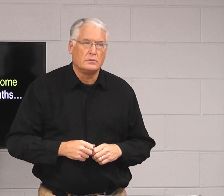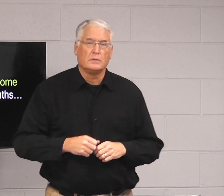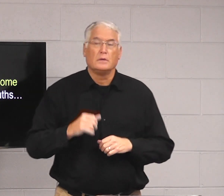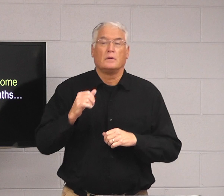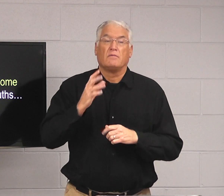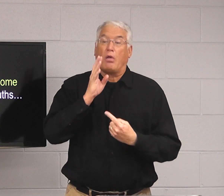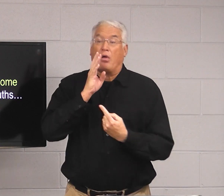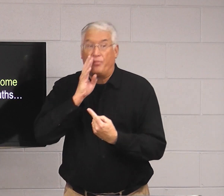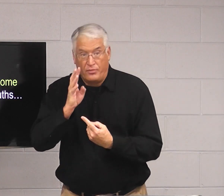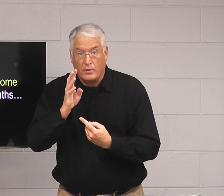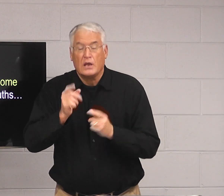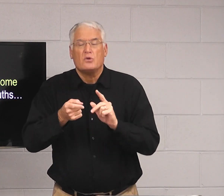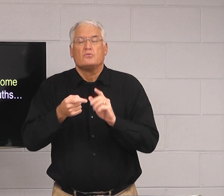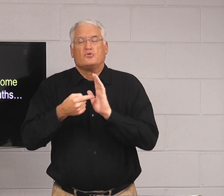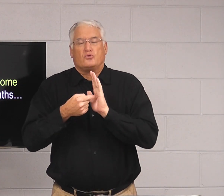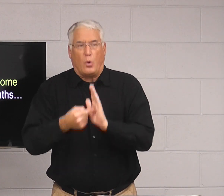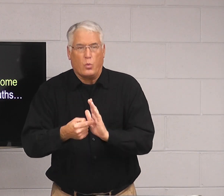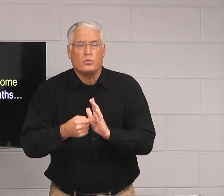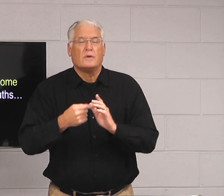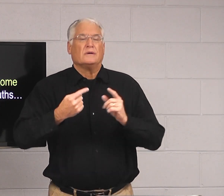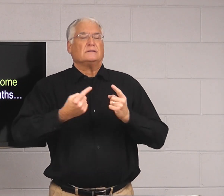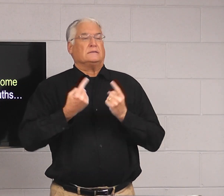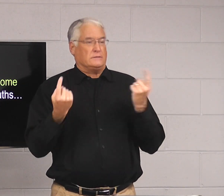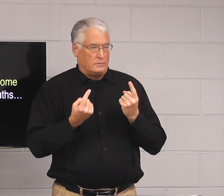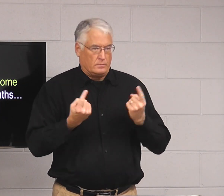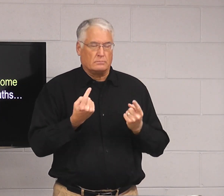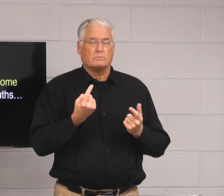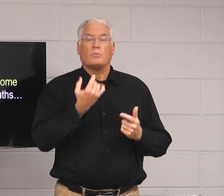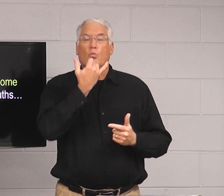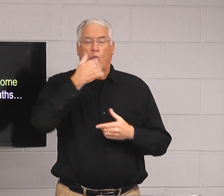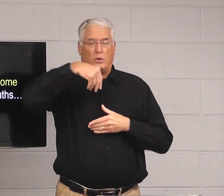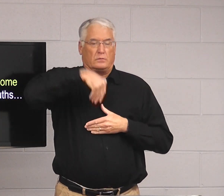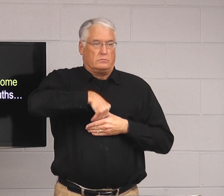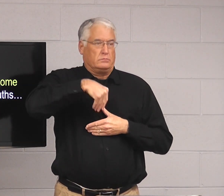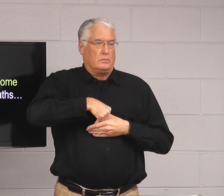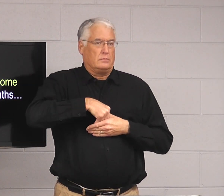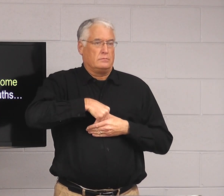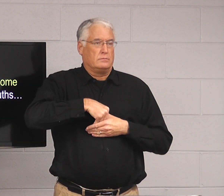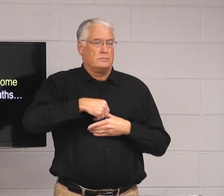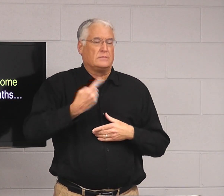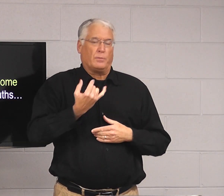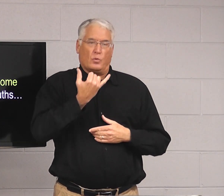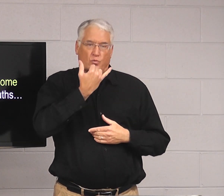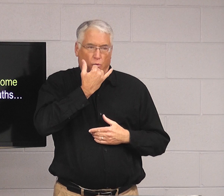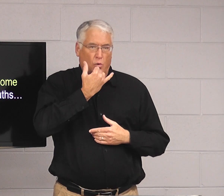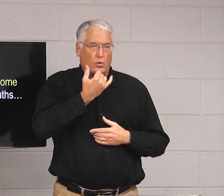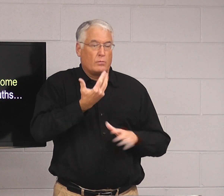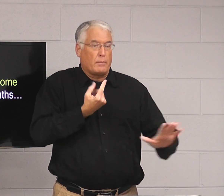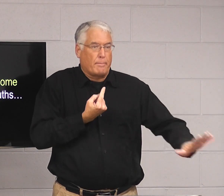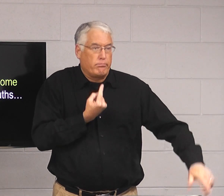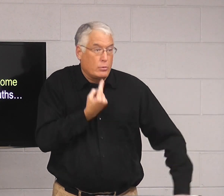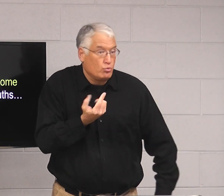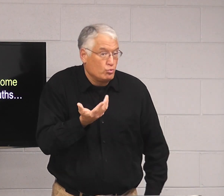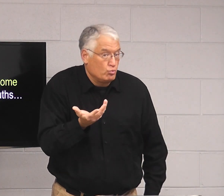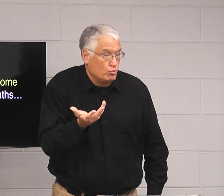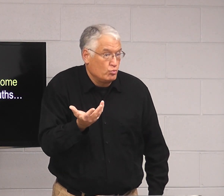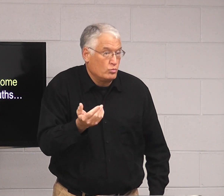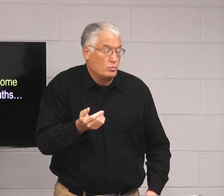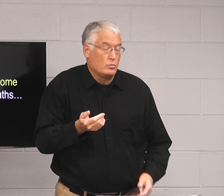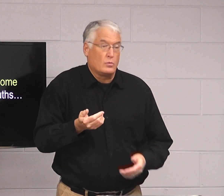healthy. If we speak those, it shows sin and wrong. It's such that something is wrong. It's